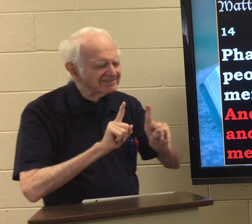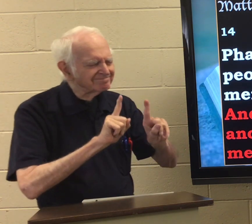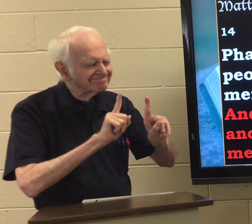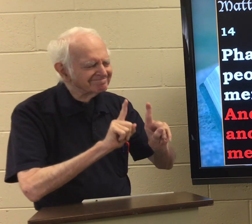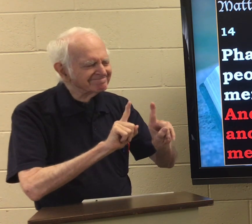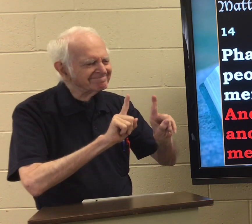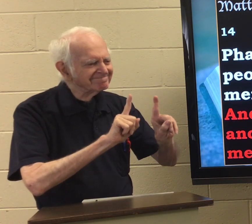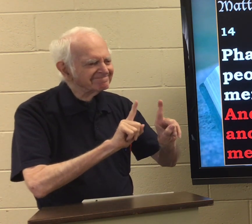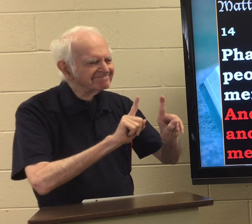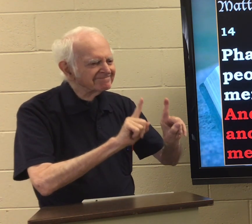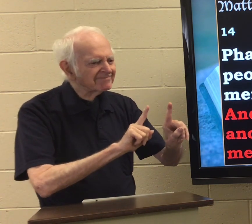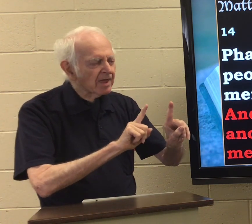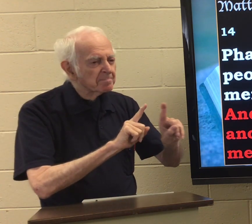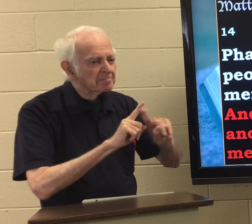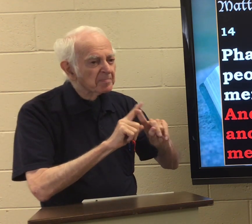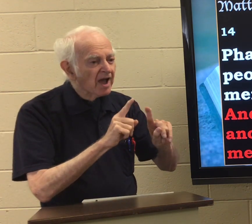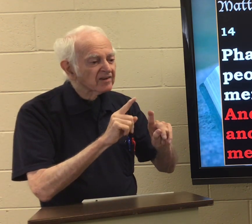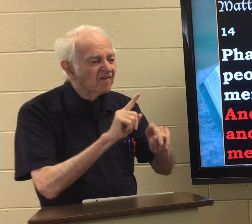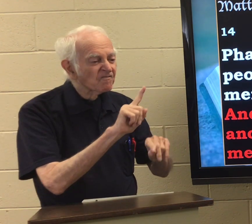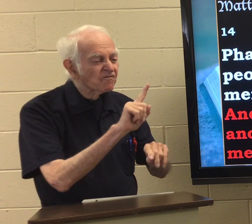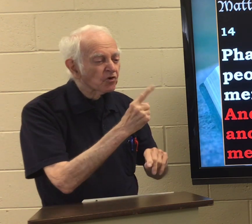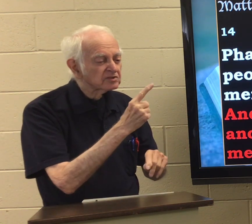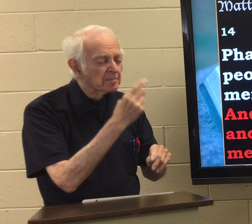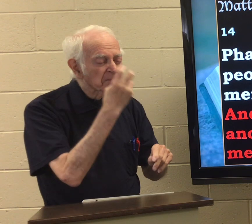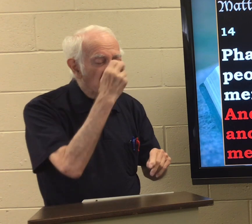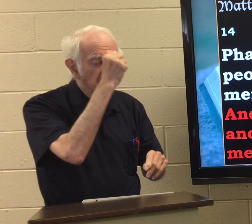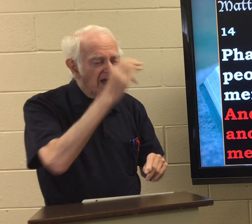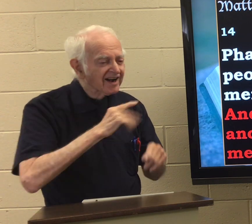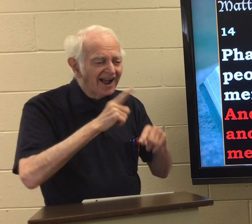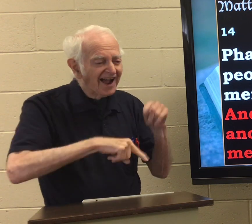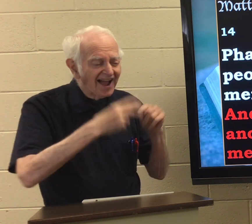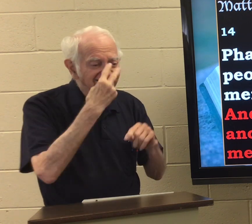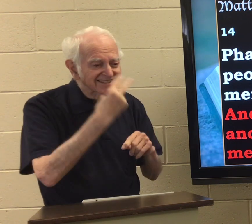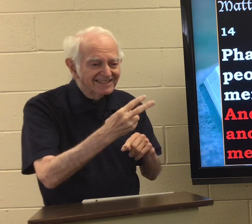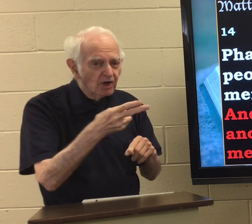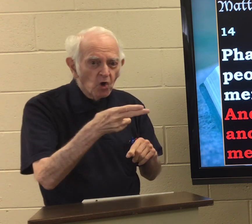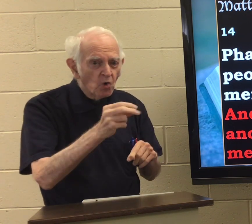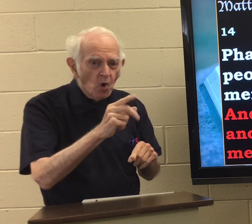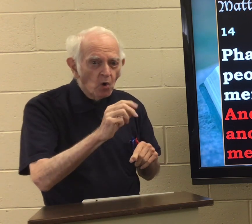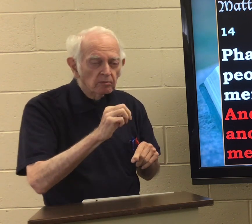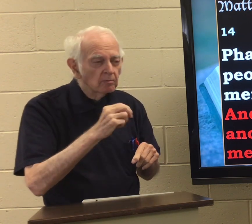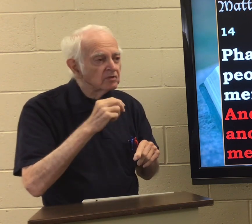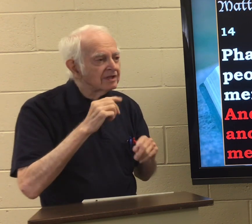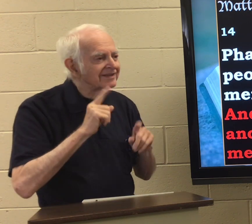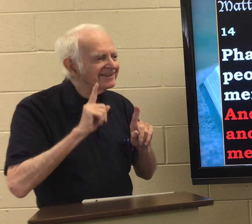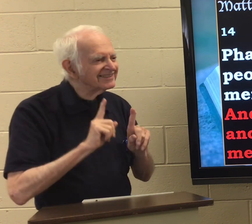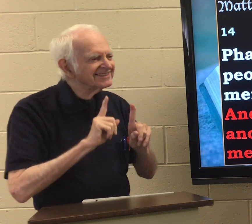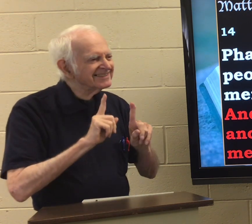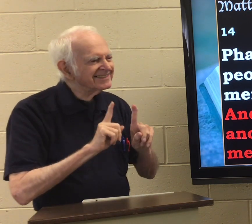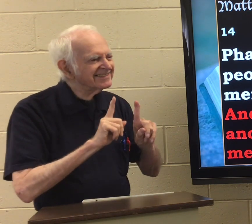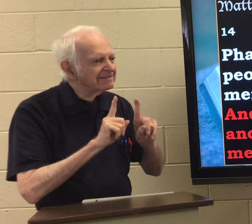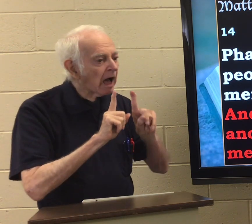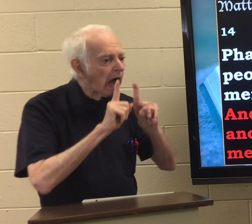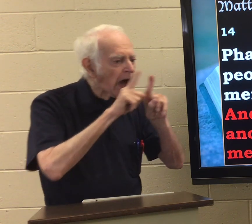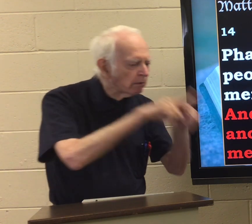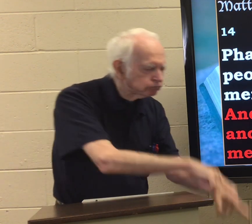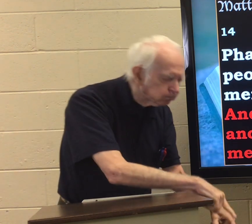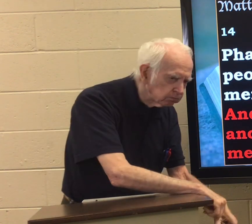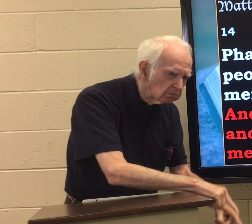And he follows him. But the first blind man can't see a hole. They walk along and both